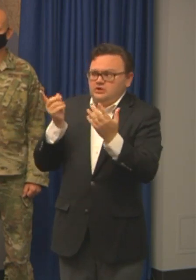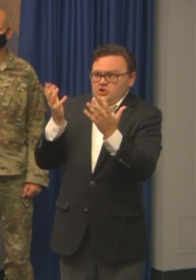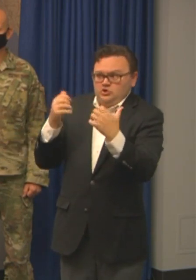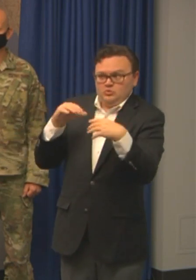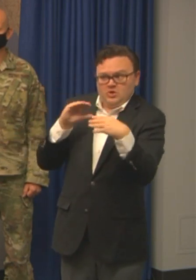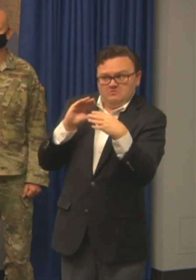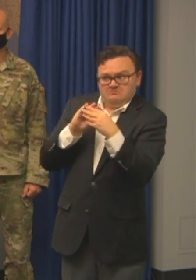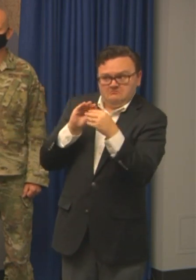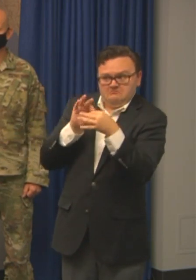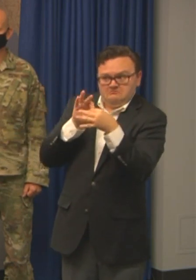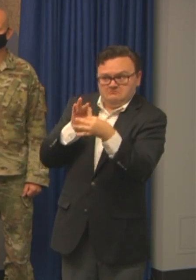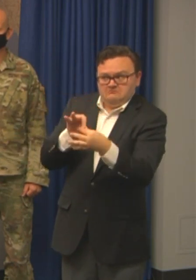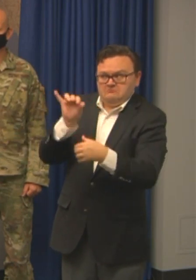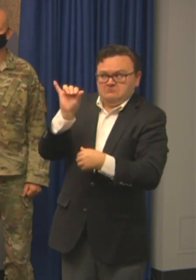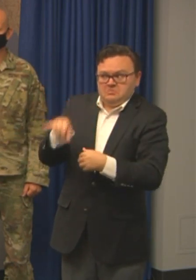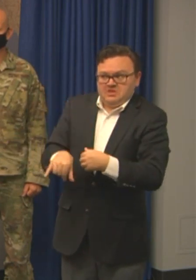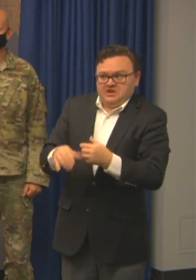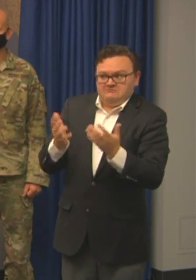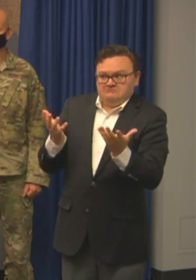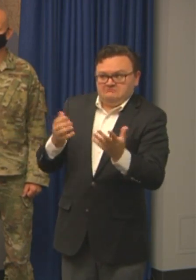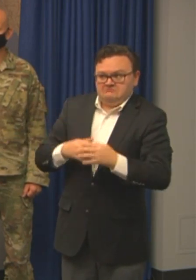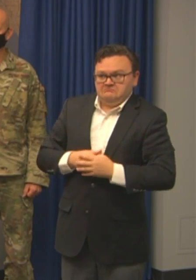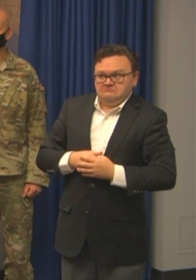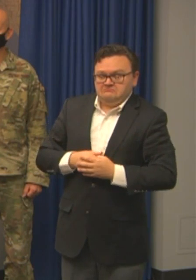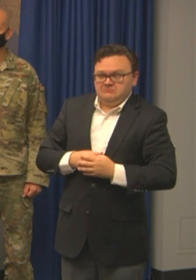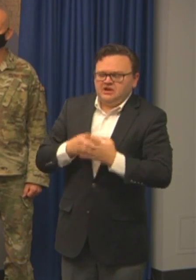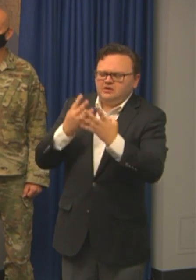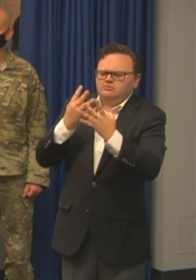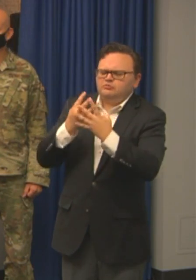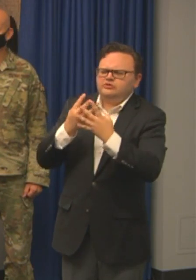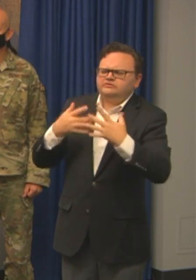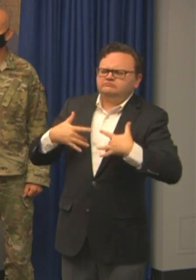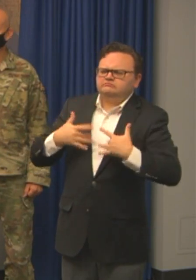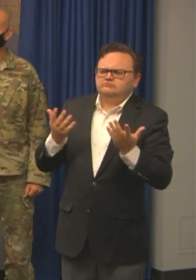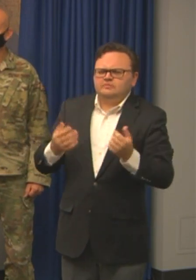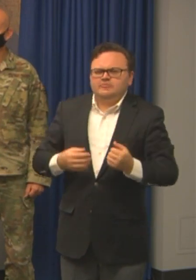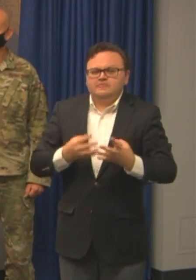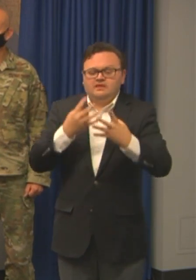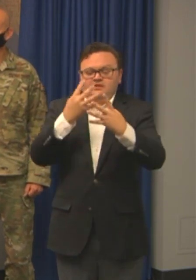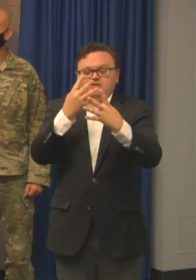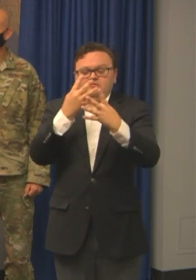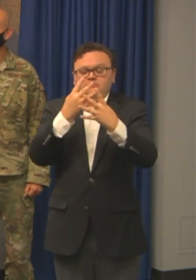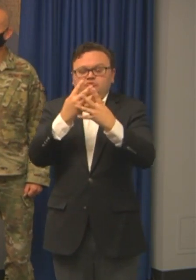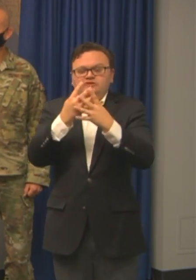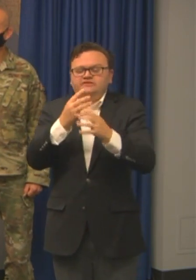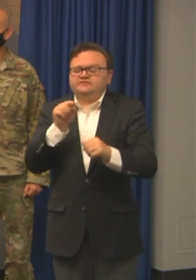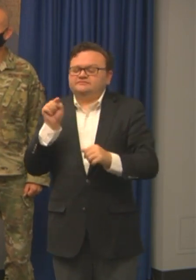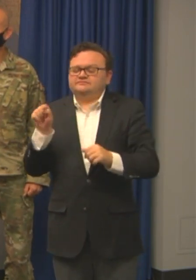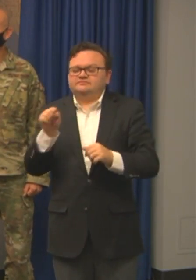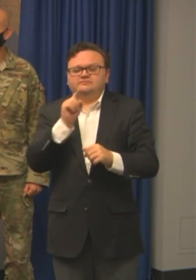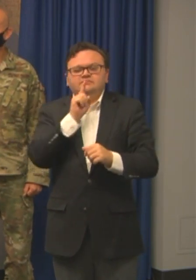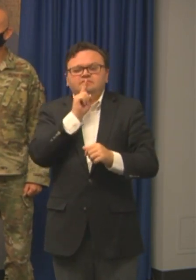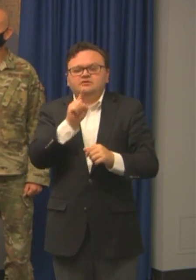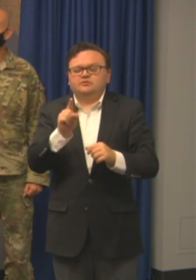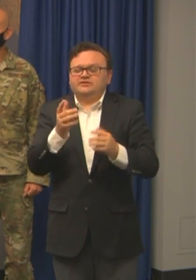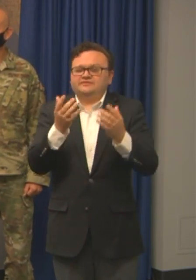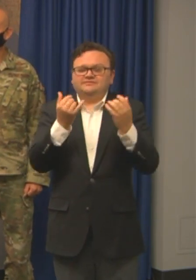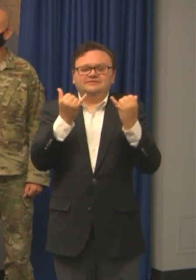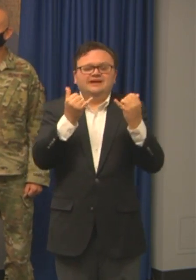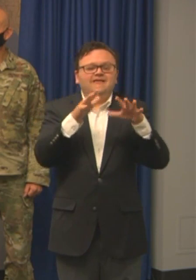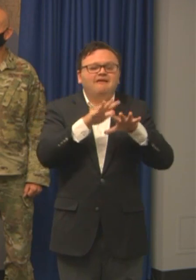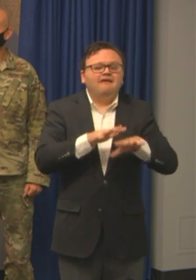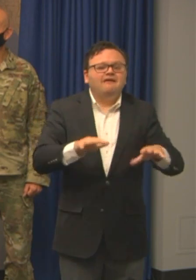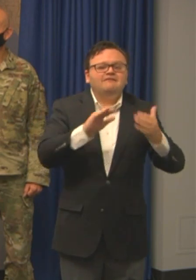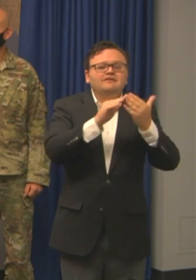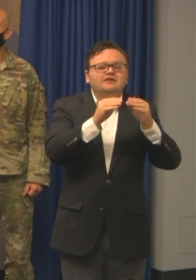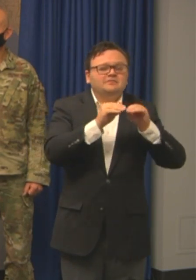the situation is in Florida's prisons with regards to COVID. Well, the prisons have been a reflection of, you know, as the prevalence has increased in